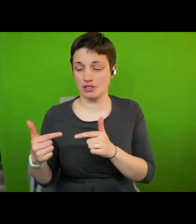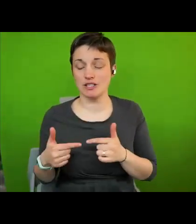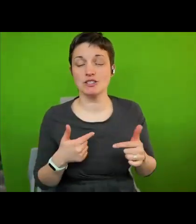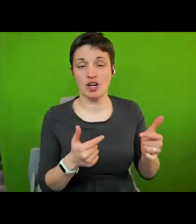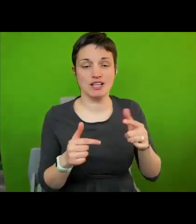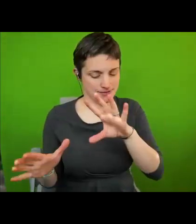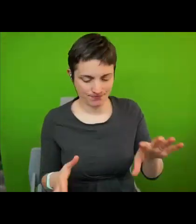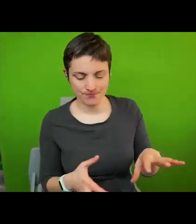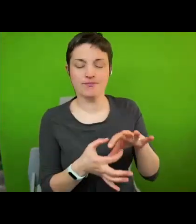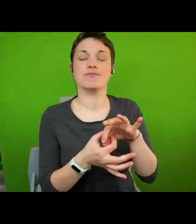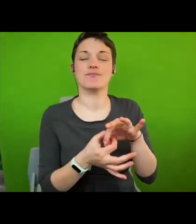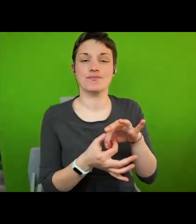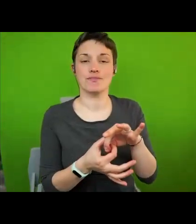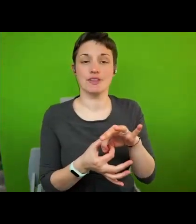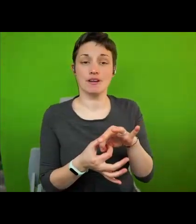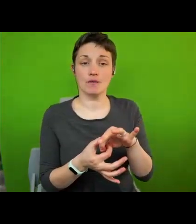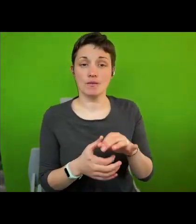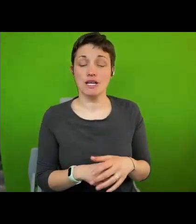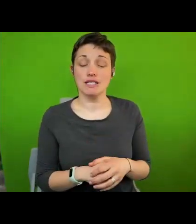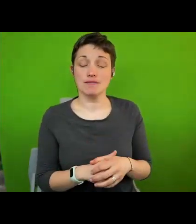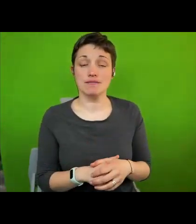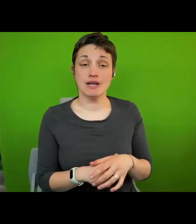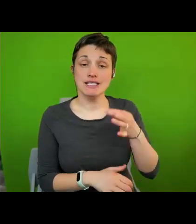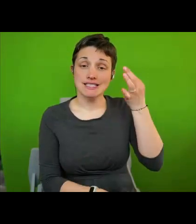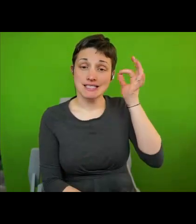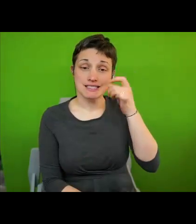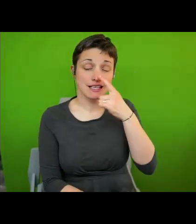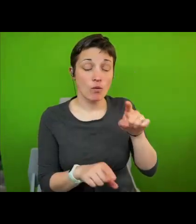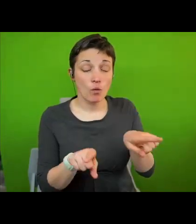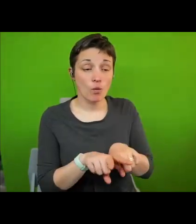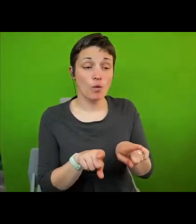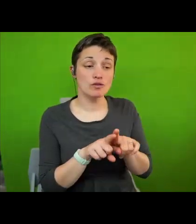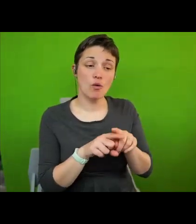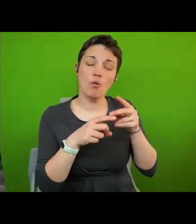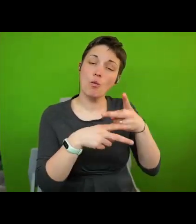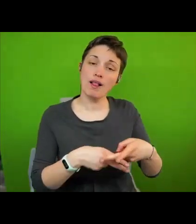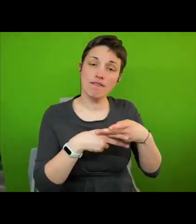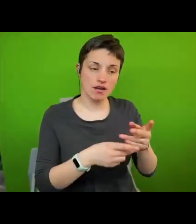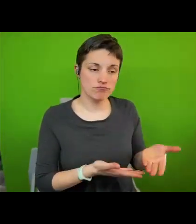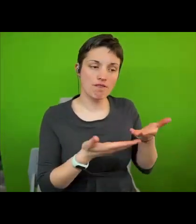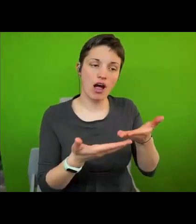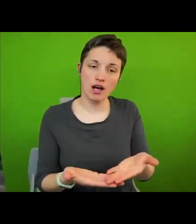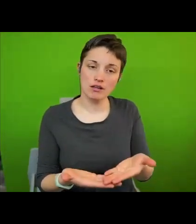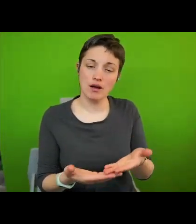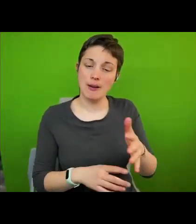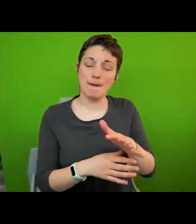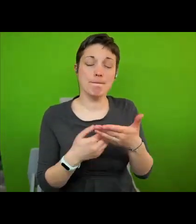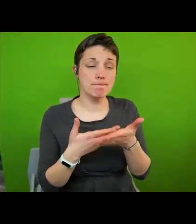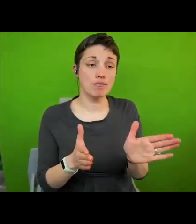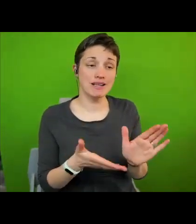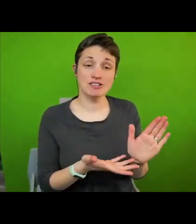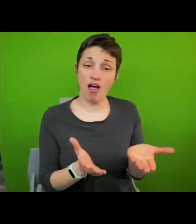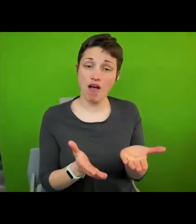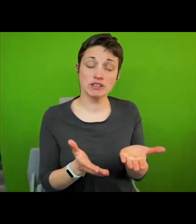but cities can also be welfare providers and public service providers for